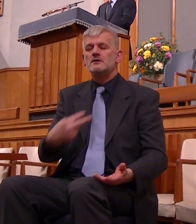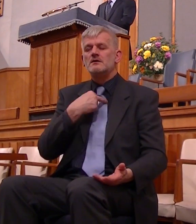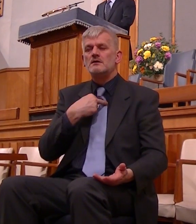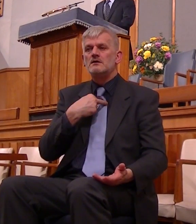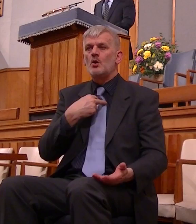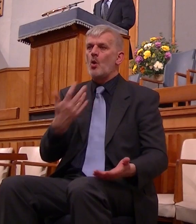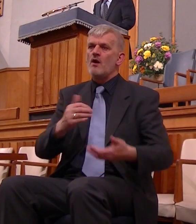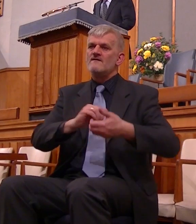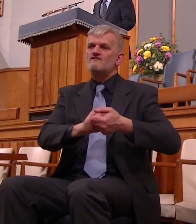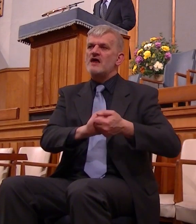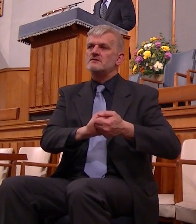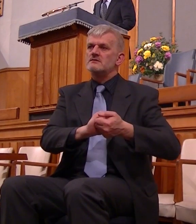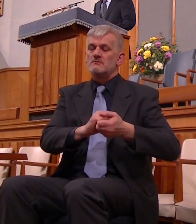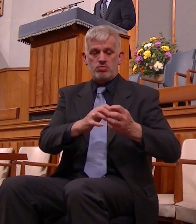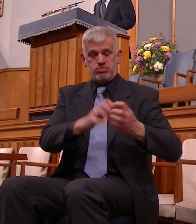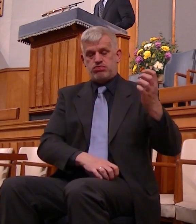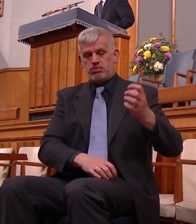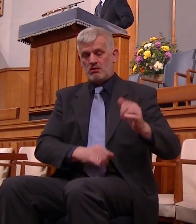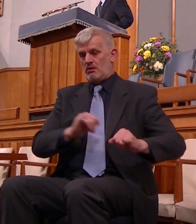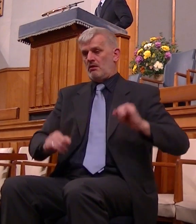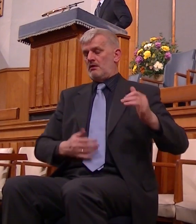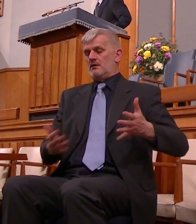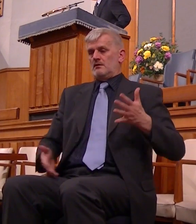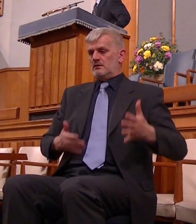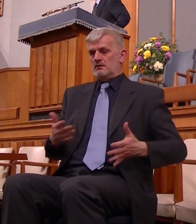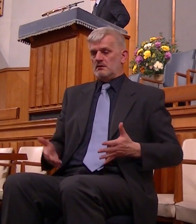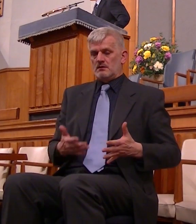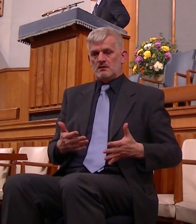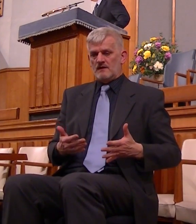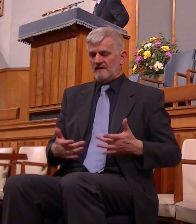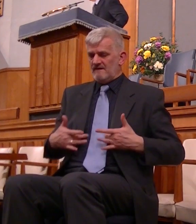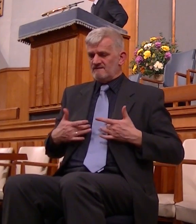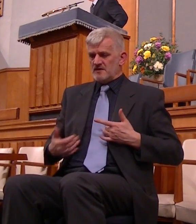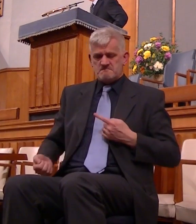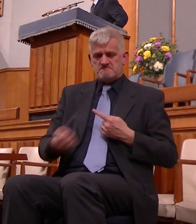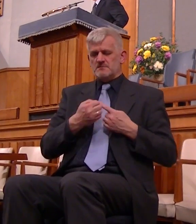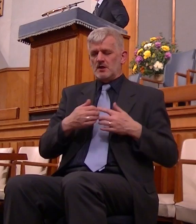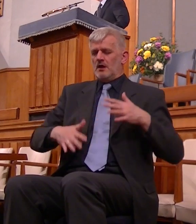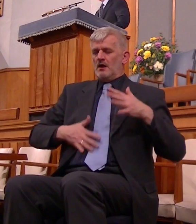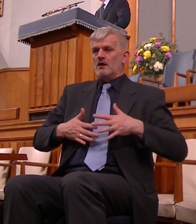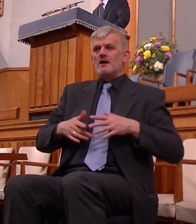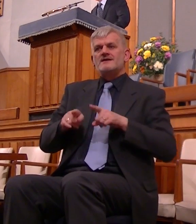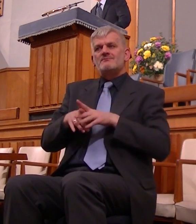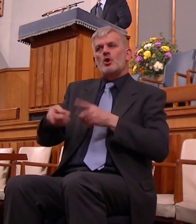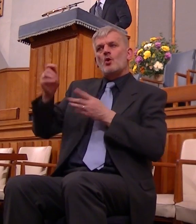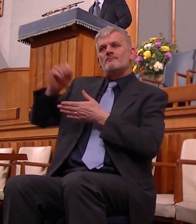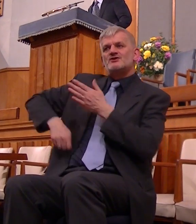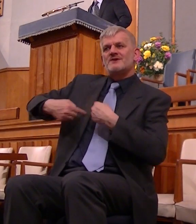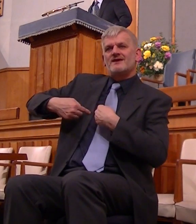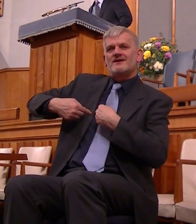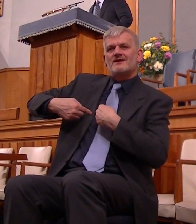friendships things go radically wrong and we start to receive knocks as though we're being chastised think